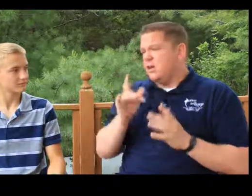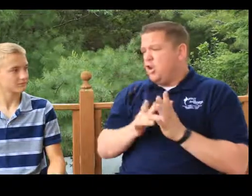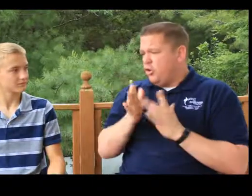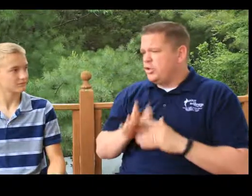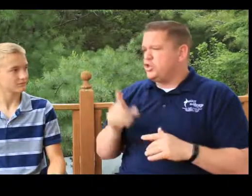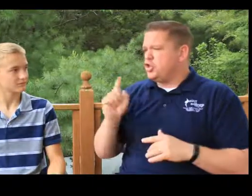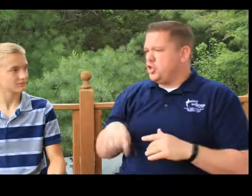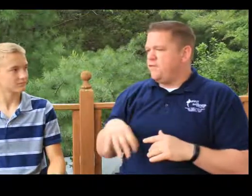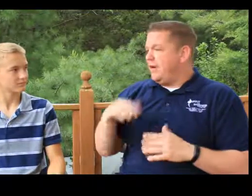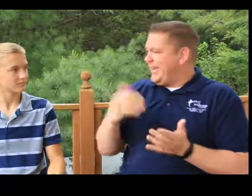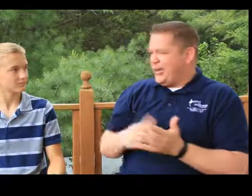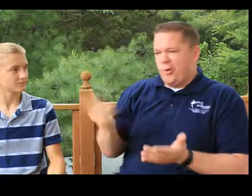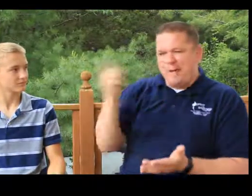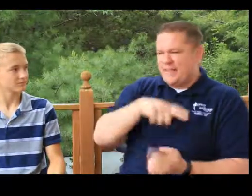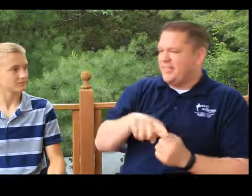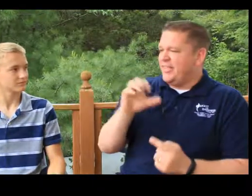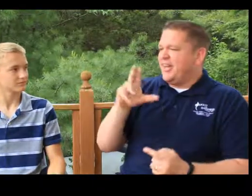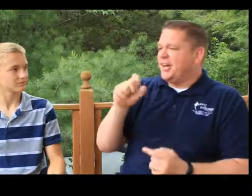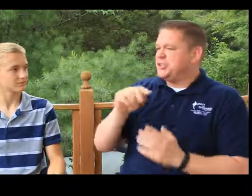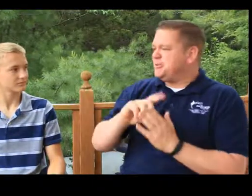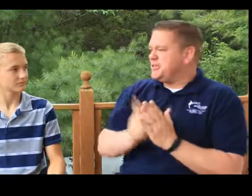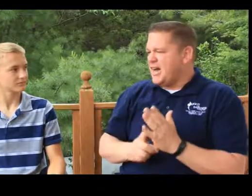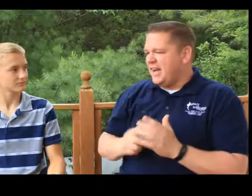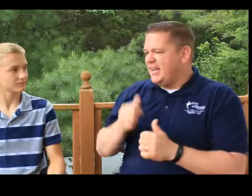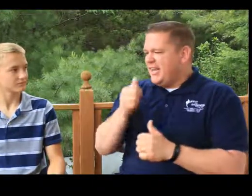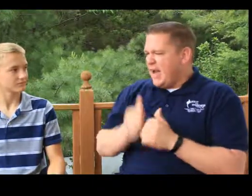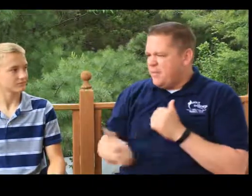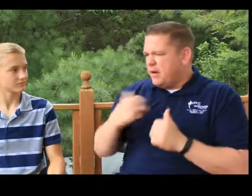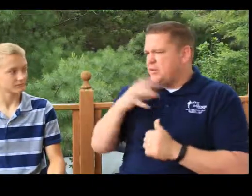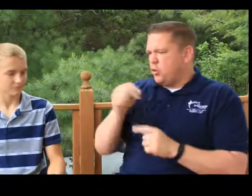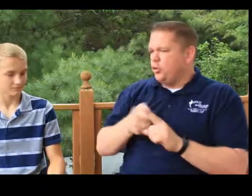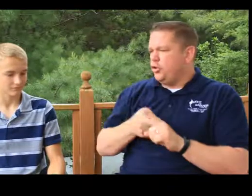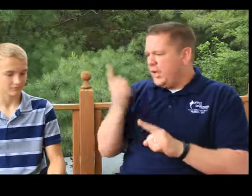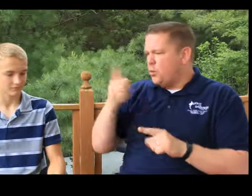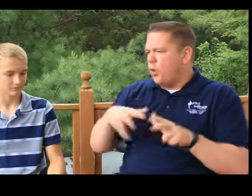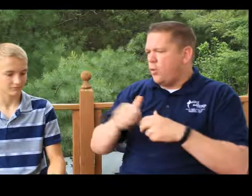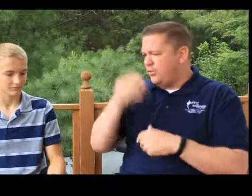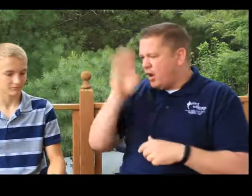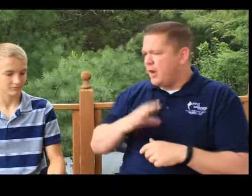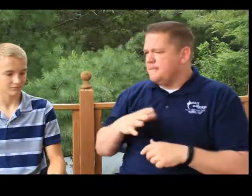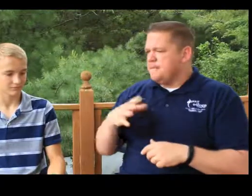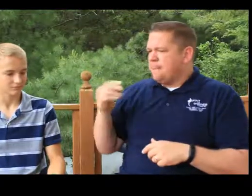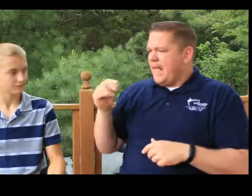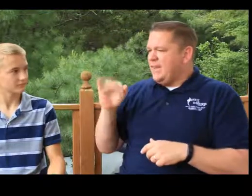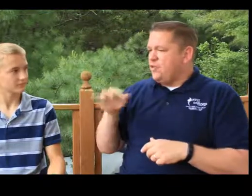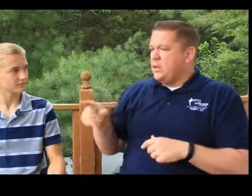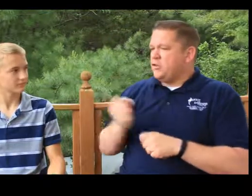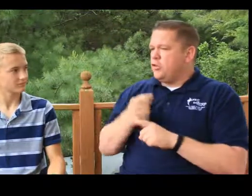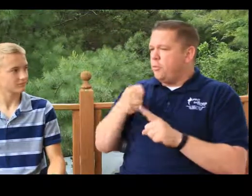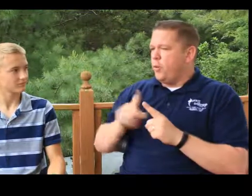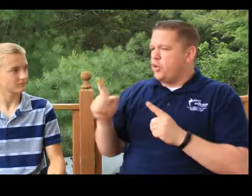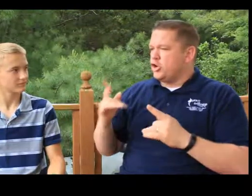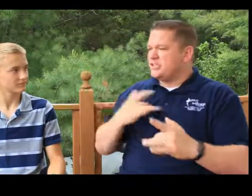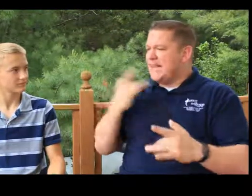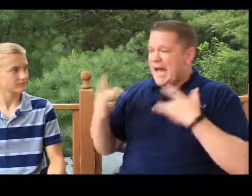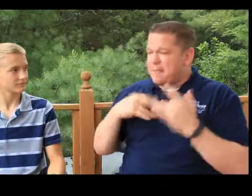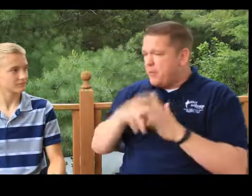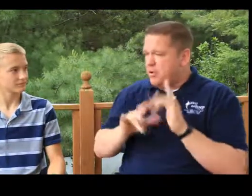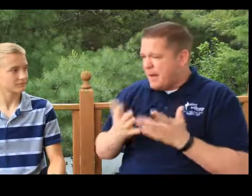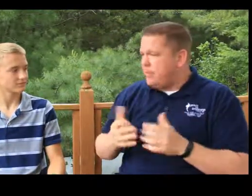Christians should, again, going back to custom design, everybody has their own unique walk with God. And if you get to the point where you're excited about reading your Bible,